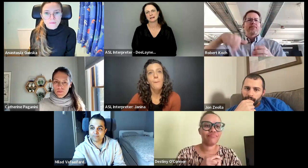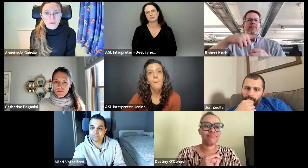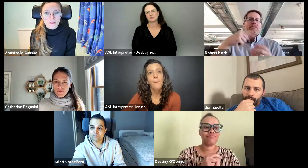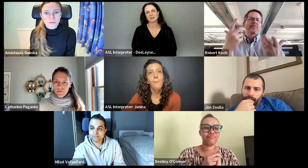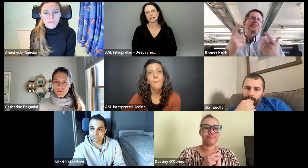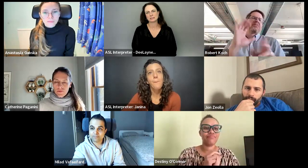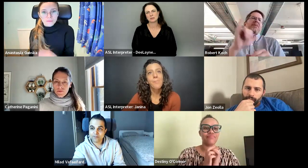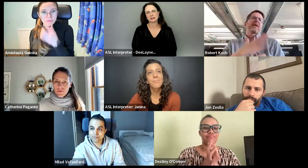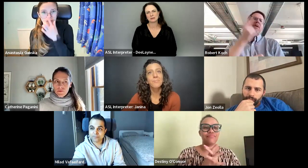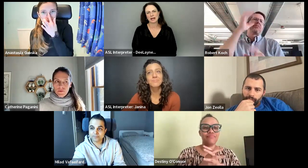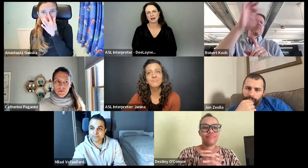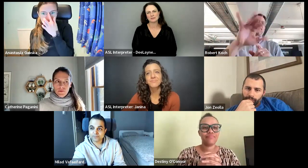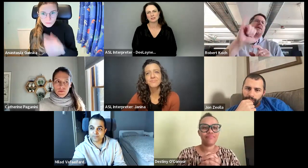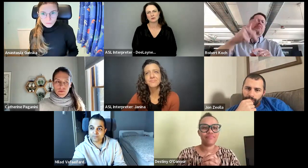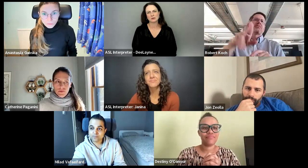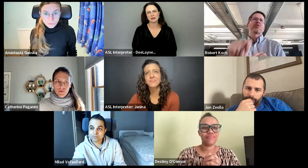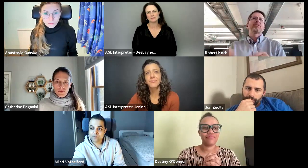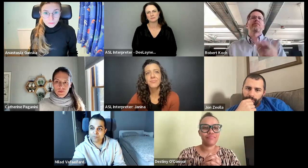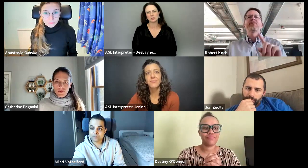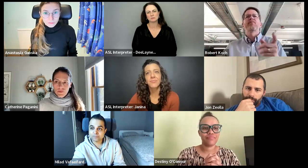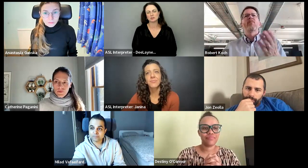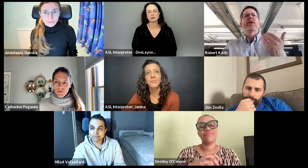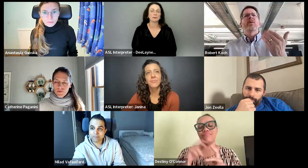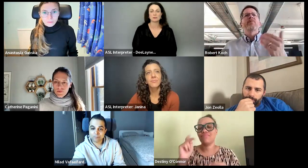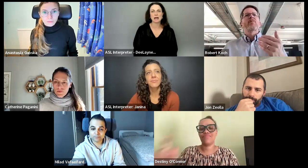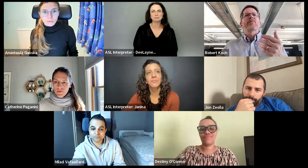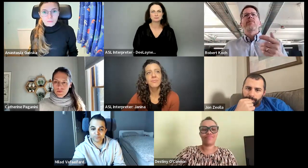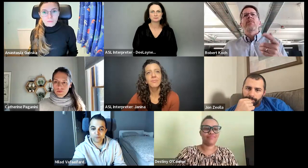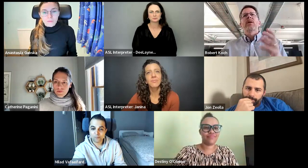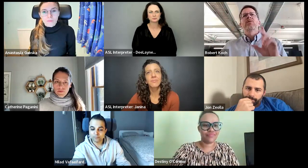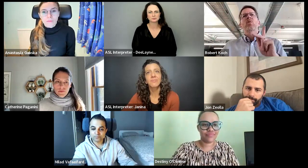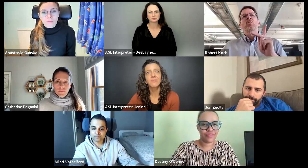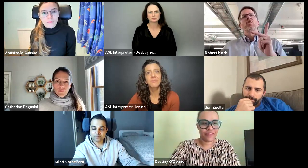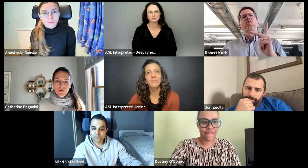for the next meeting that we have. So, you can drop it in the chat.